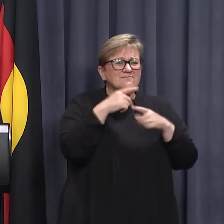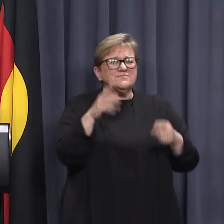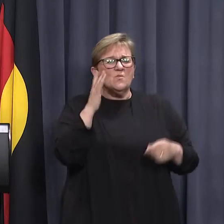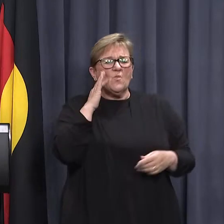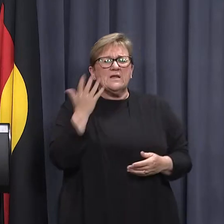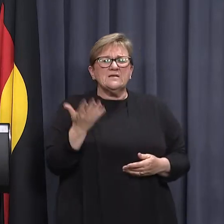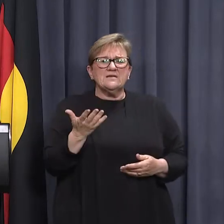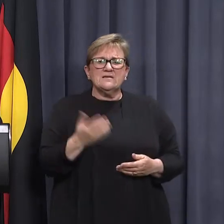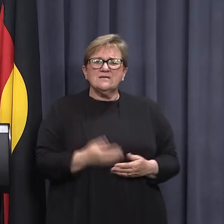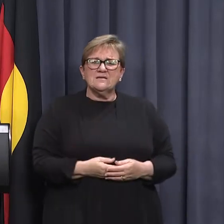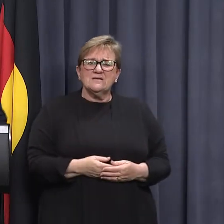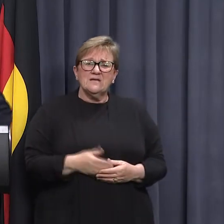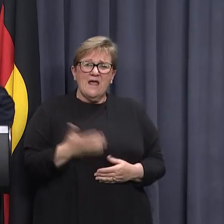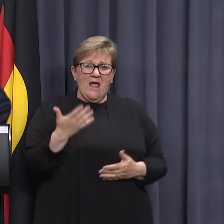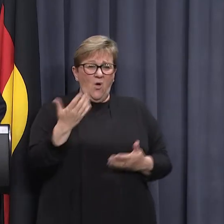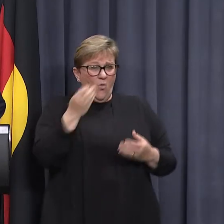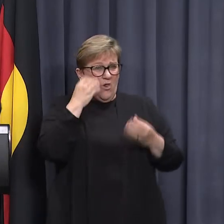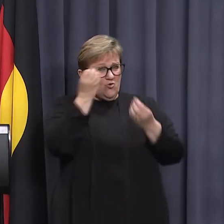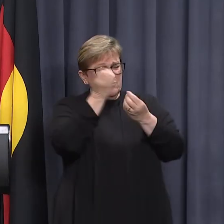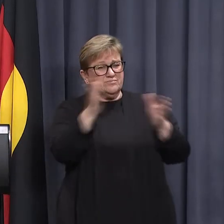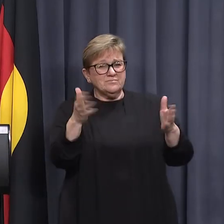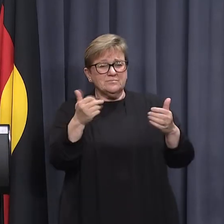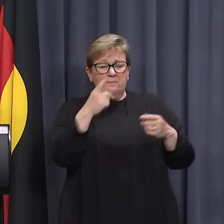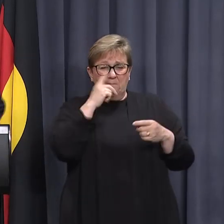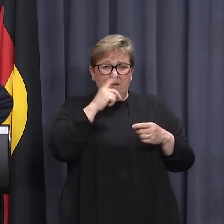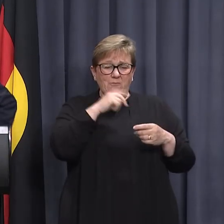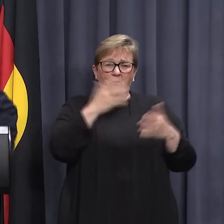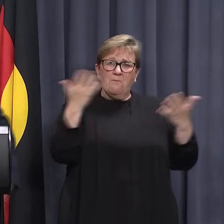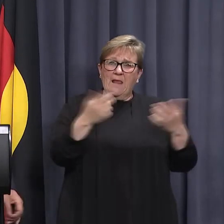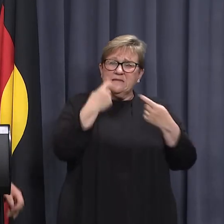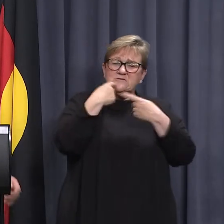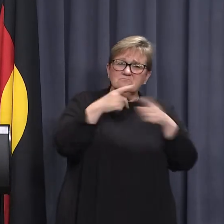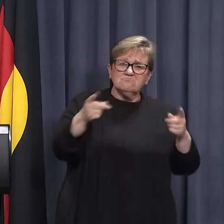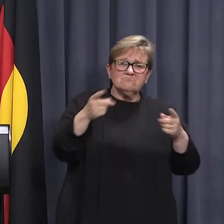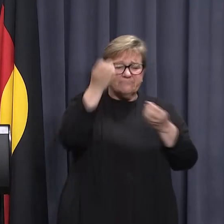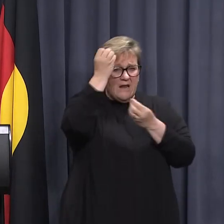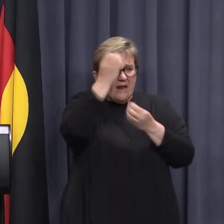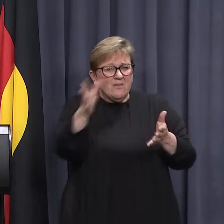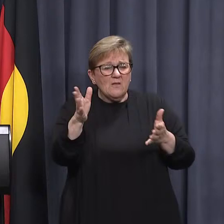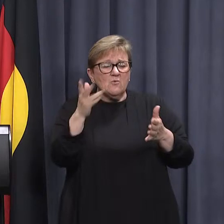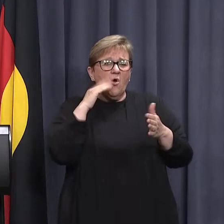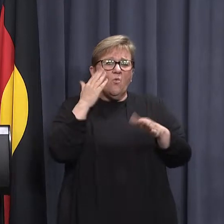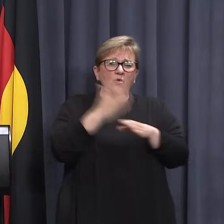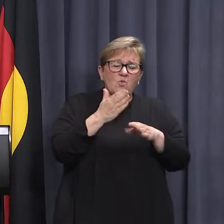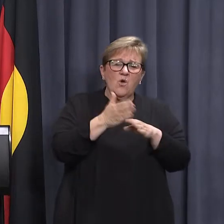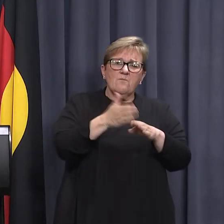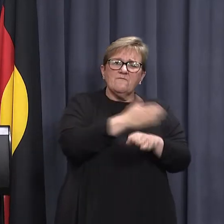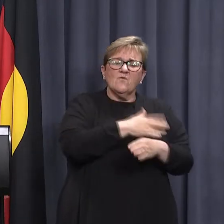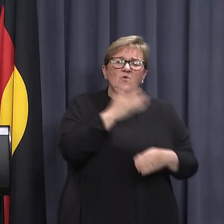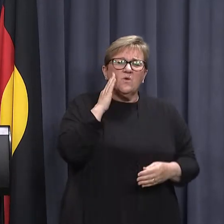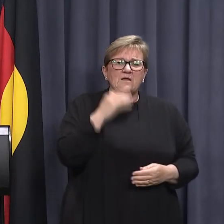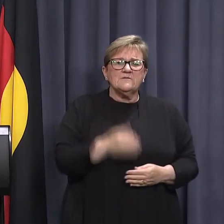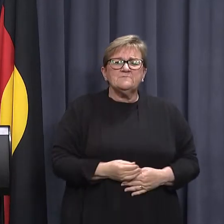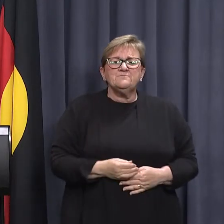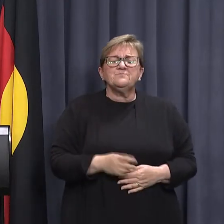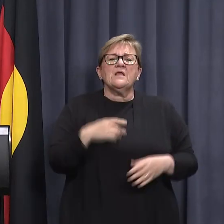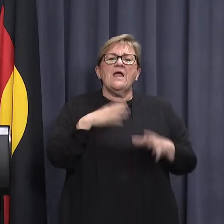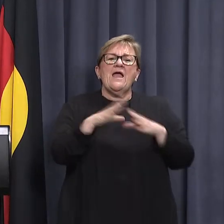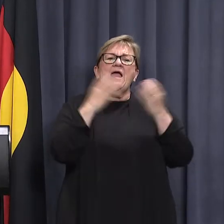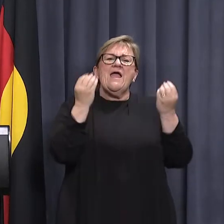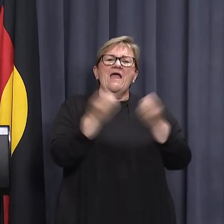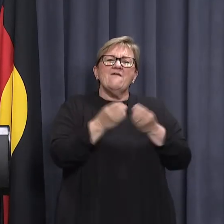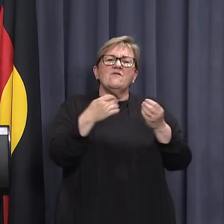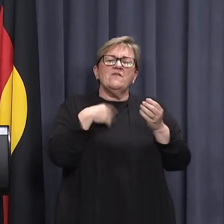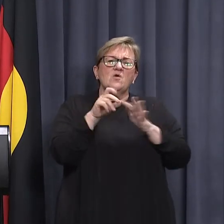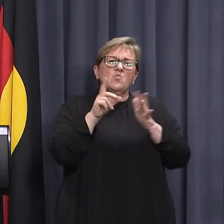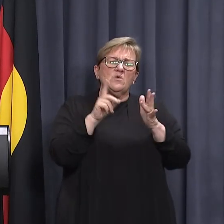All of the measures we put in place are